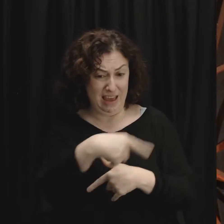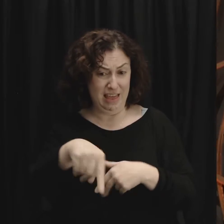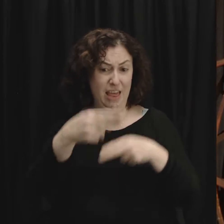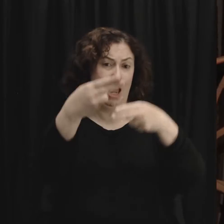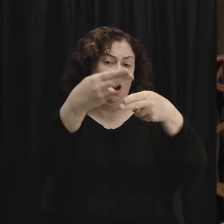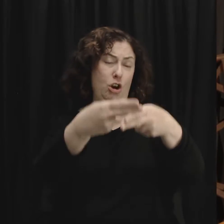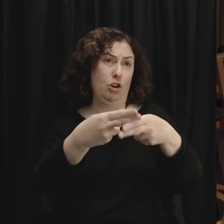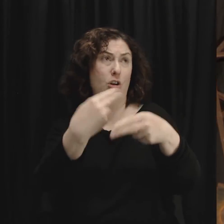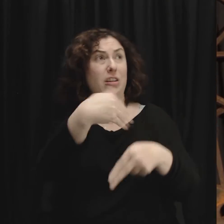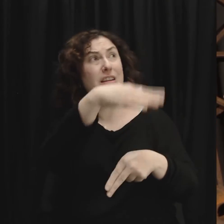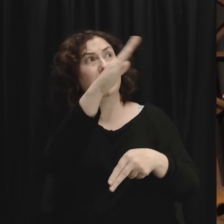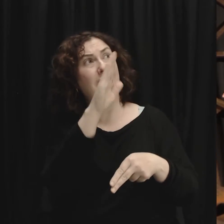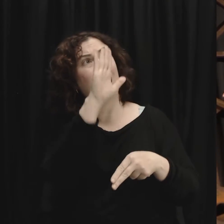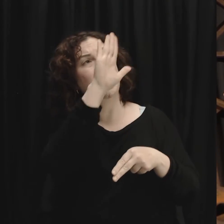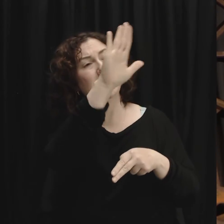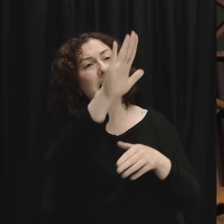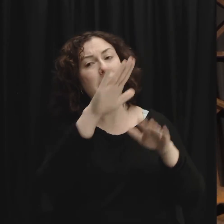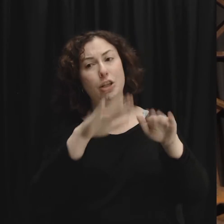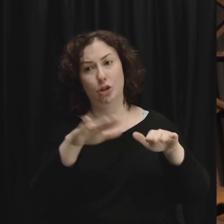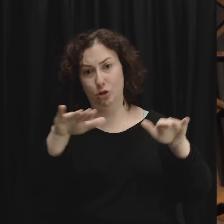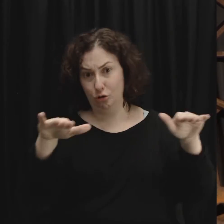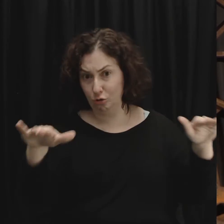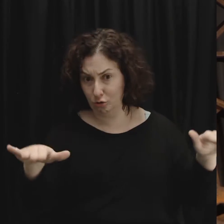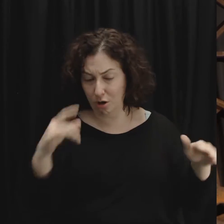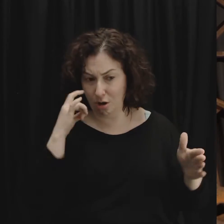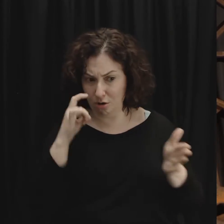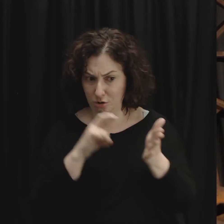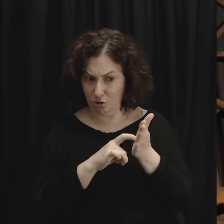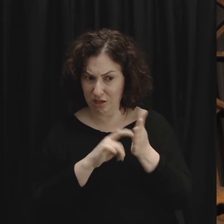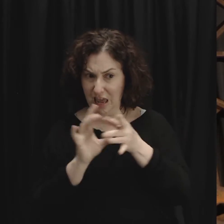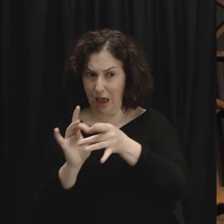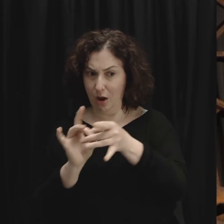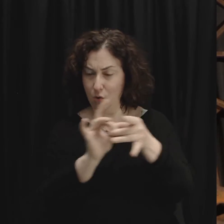being a child of God and the call on our lives to be peacemakers.